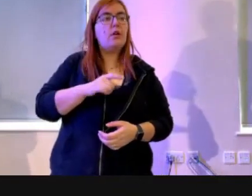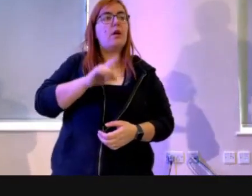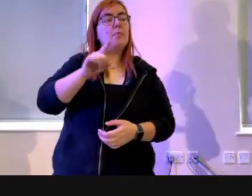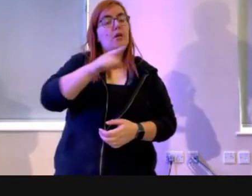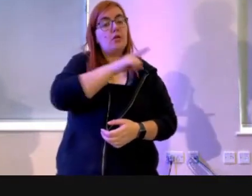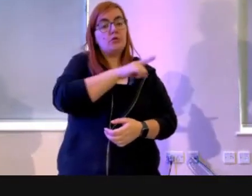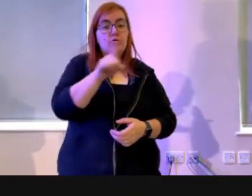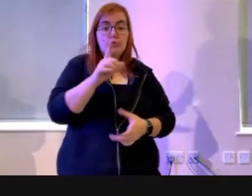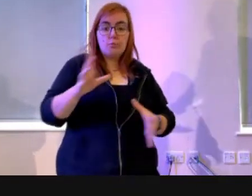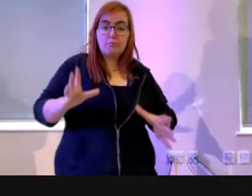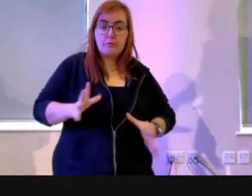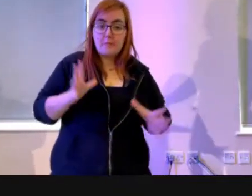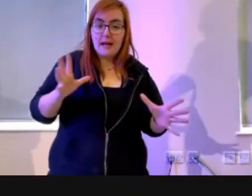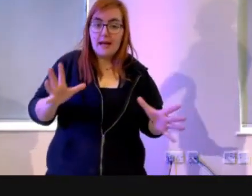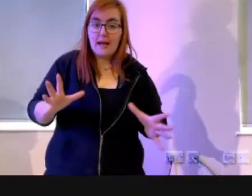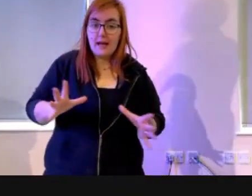prepared to repent?